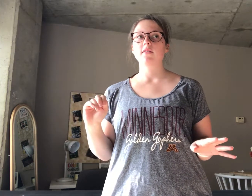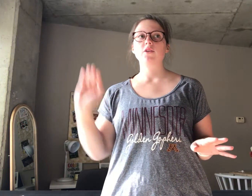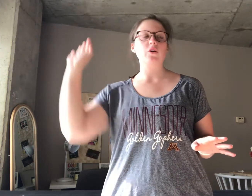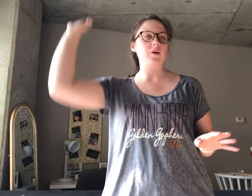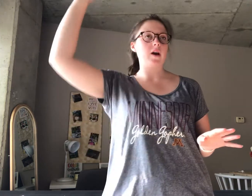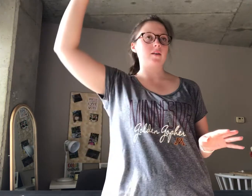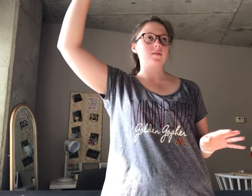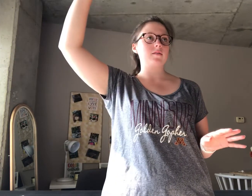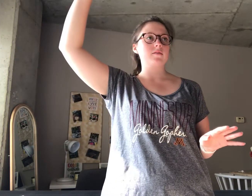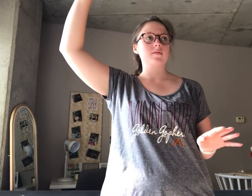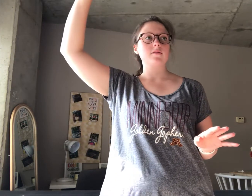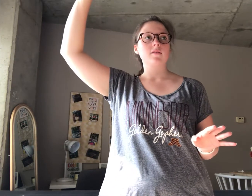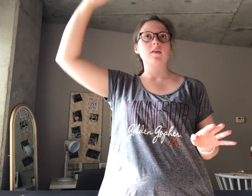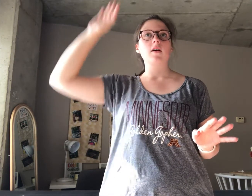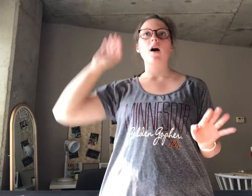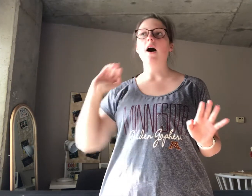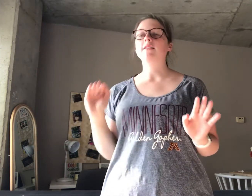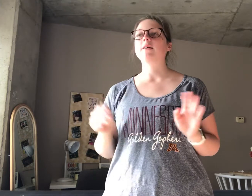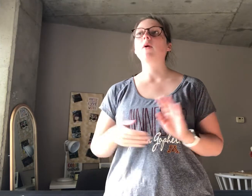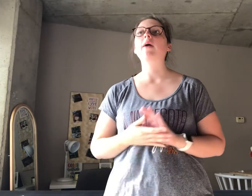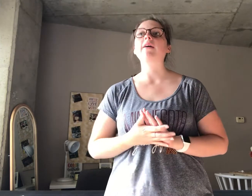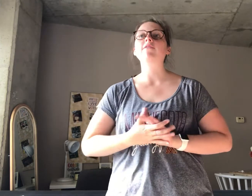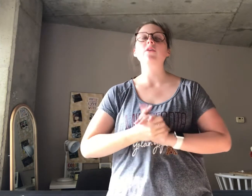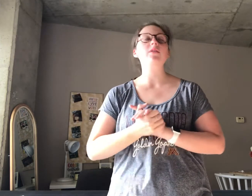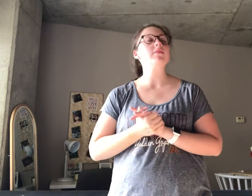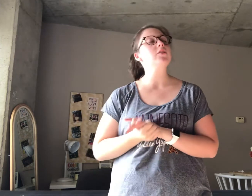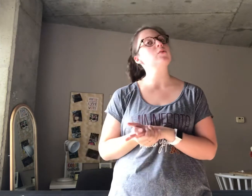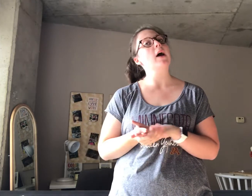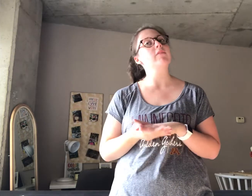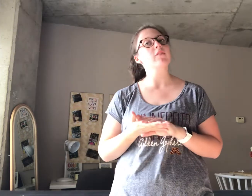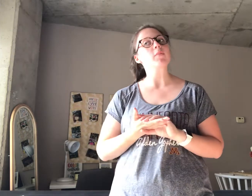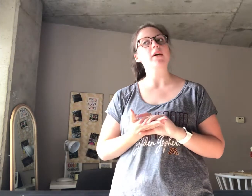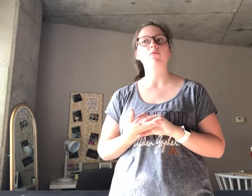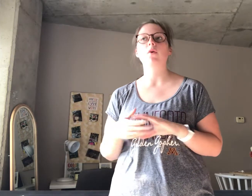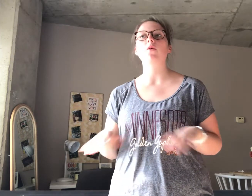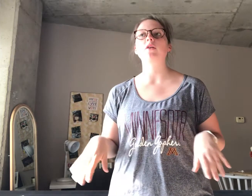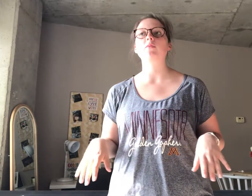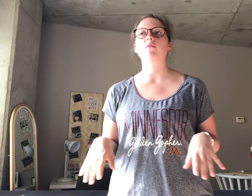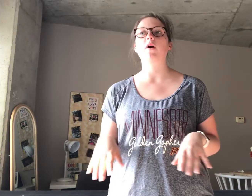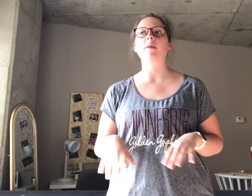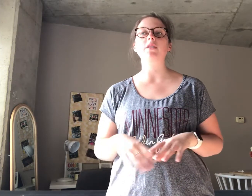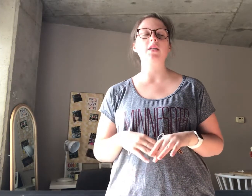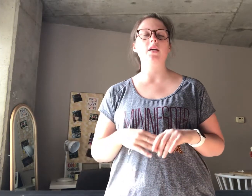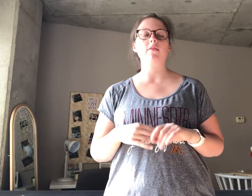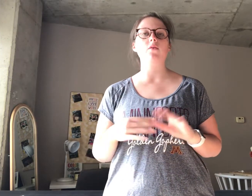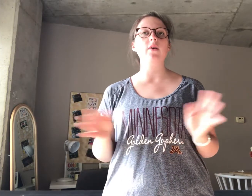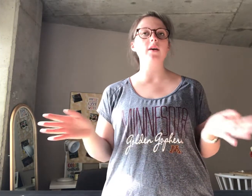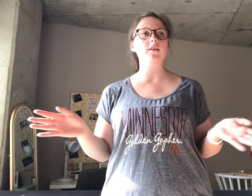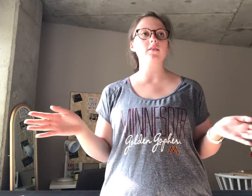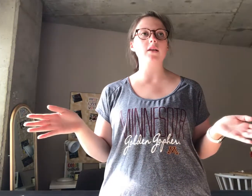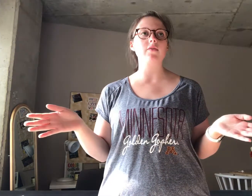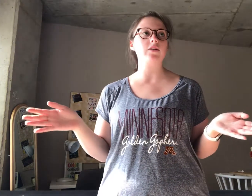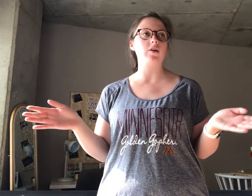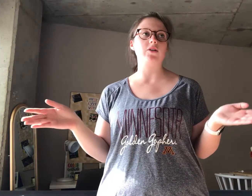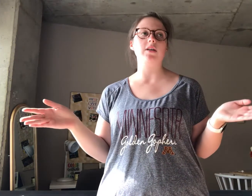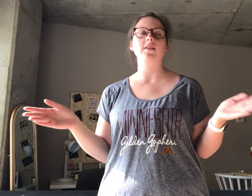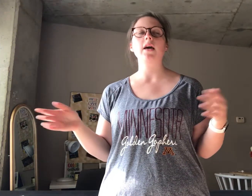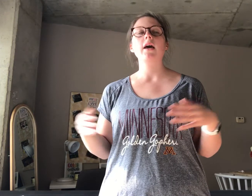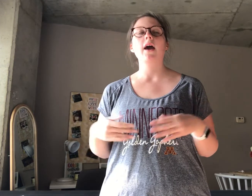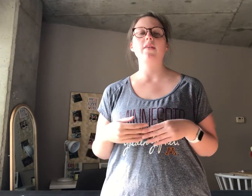Show me your hands. Awesome. Okay, for those of us who have never played Four Corners before, I'm just going to give a quick set of instructions, and